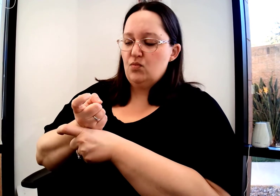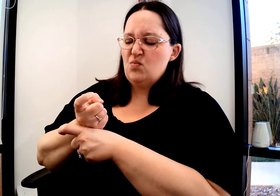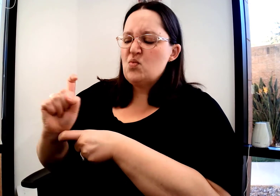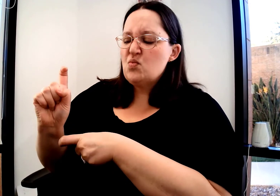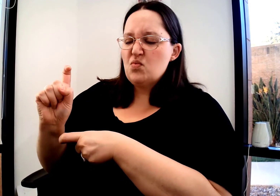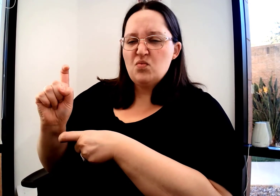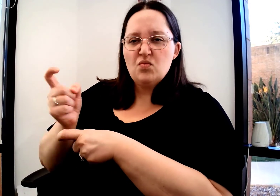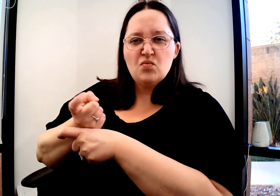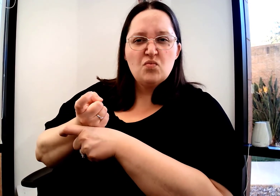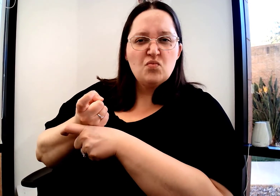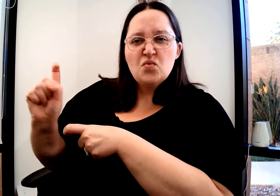You're going to mouth RU.